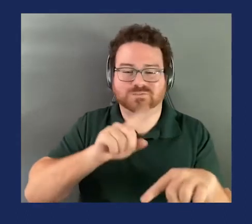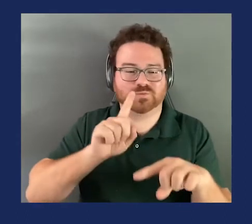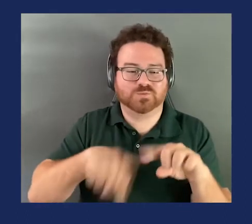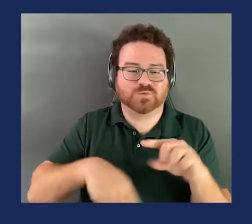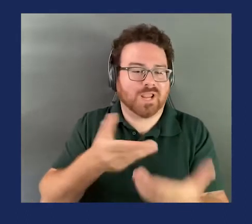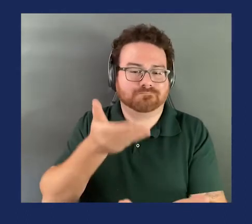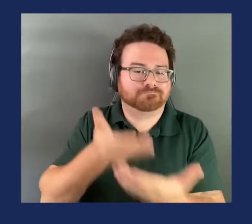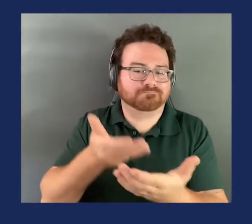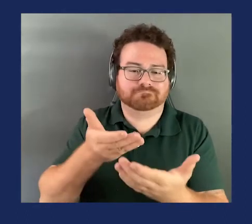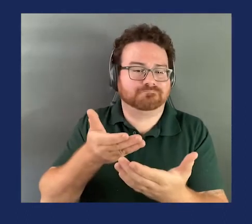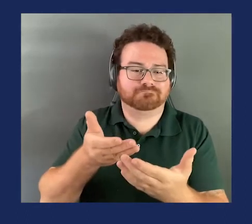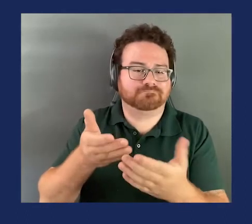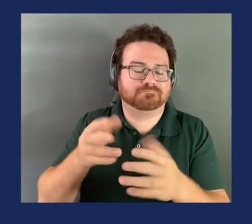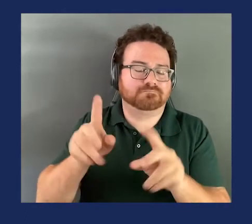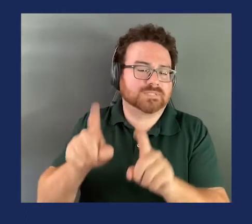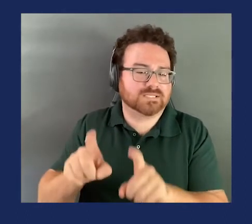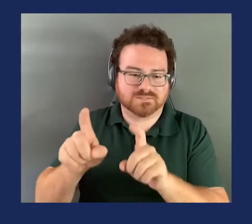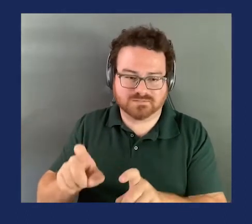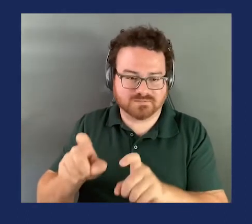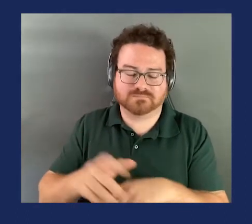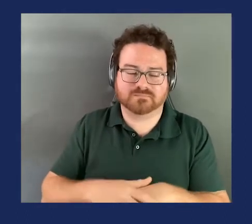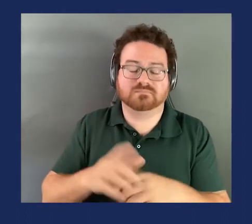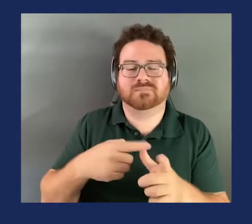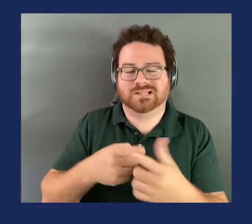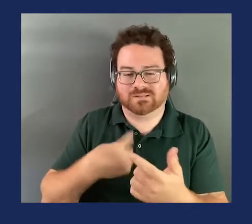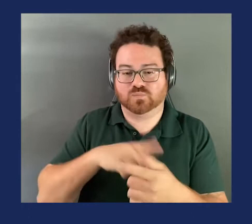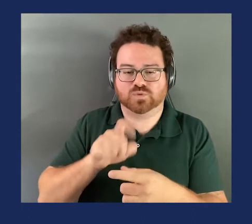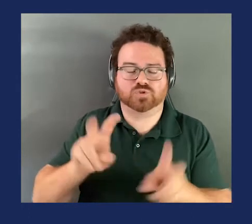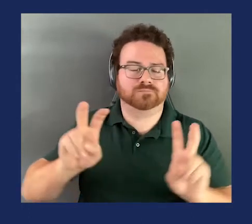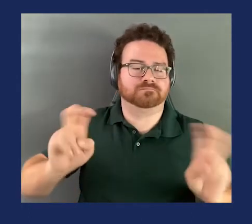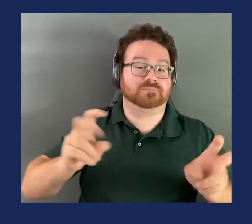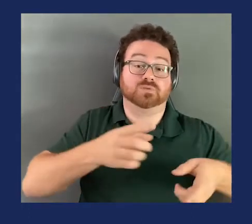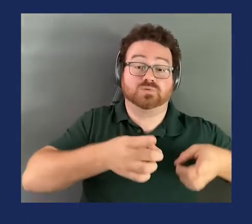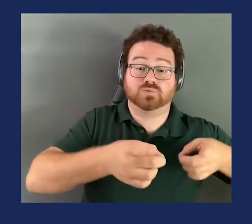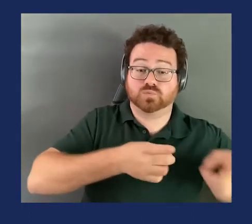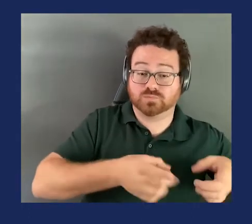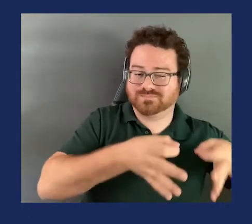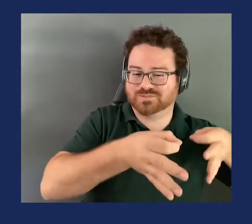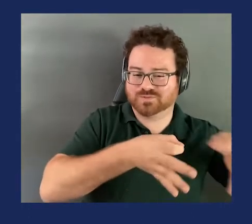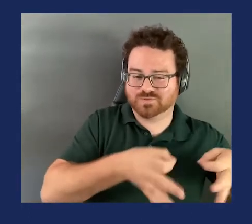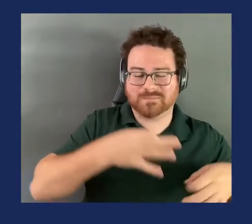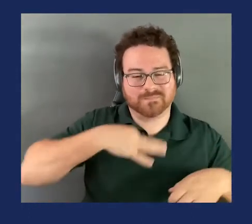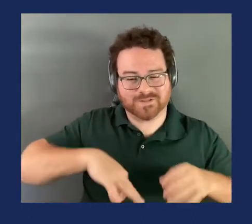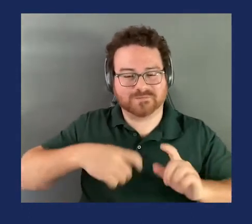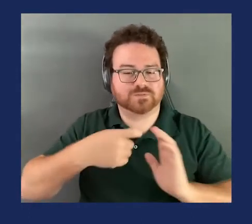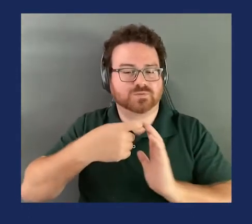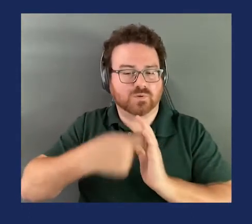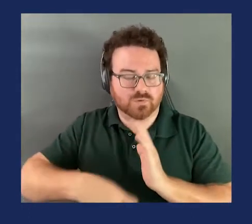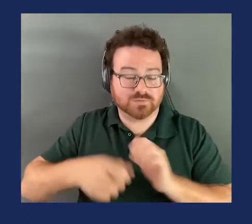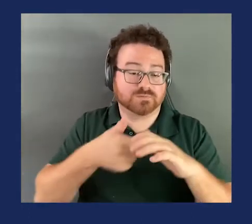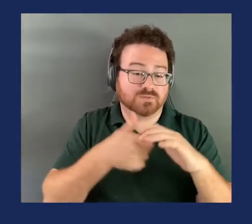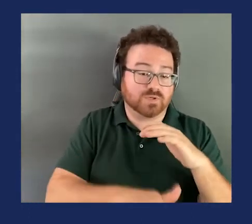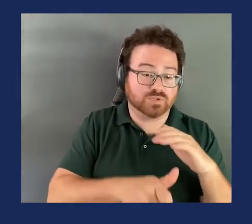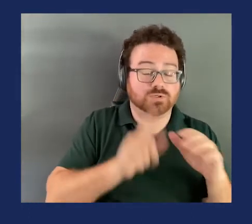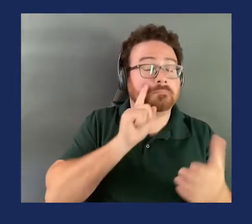there's no scientifically valid way to estimate them. We should, quote, describe benefits or costs under plausible scenarios and characterize the evidence